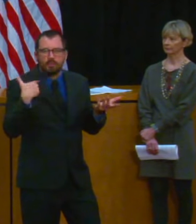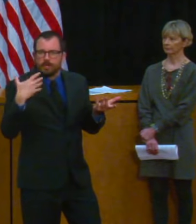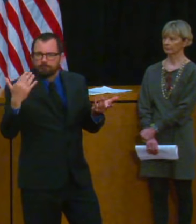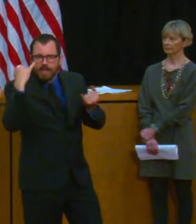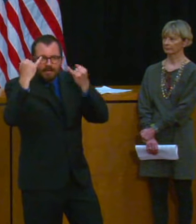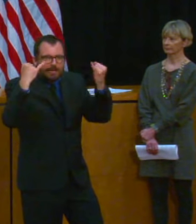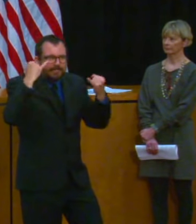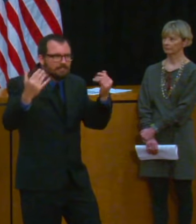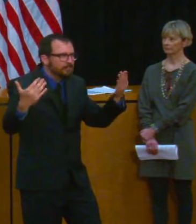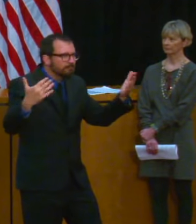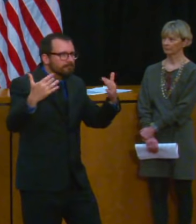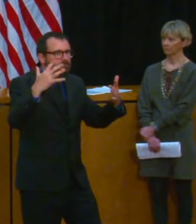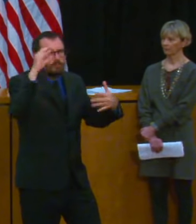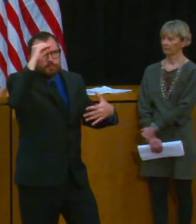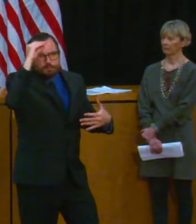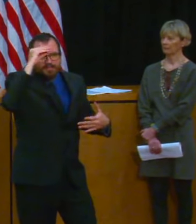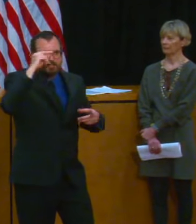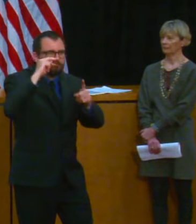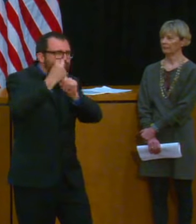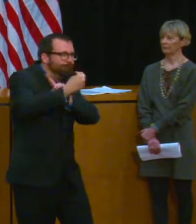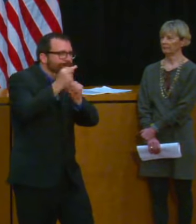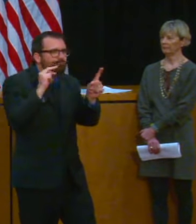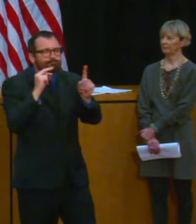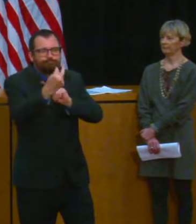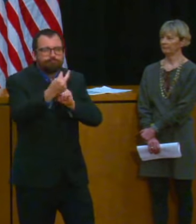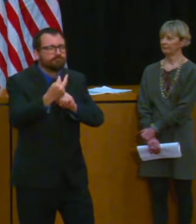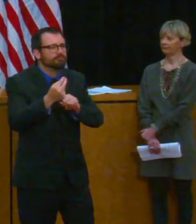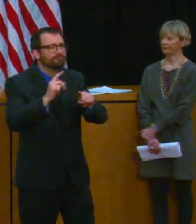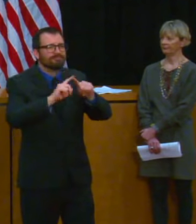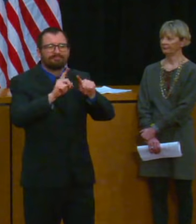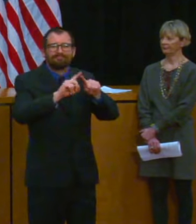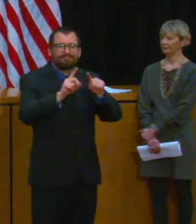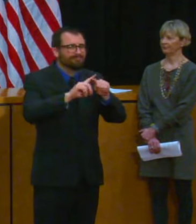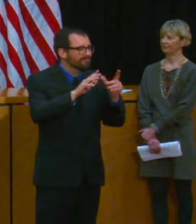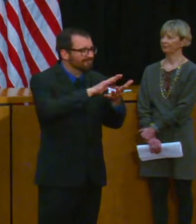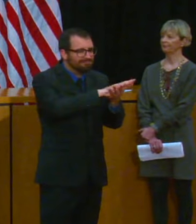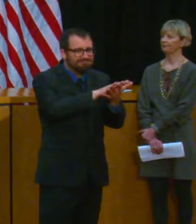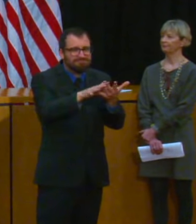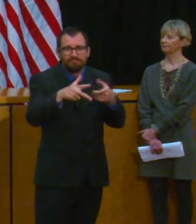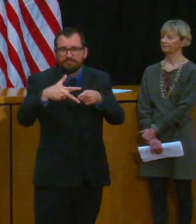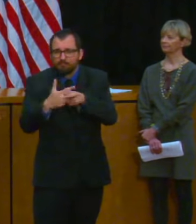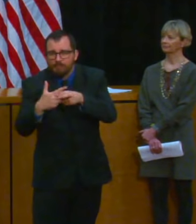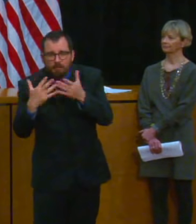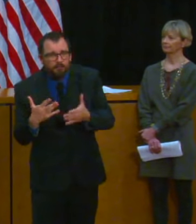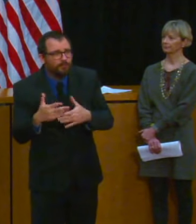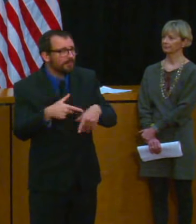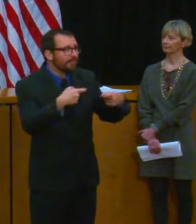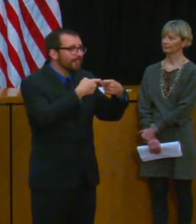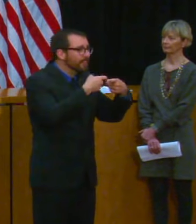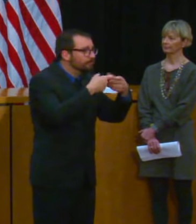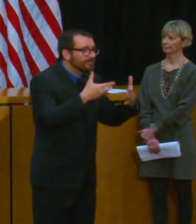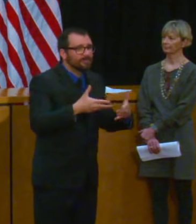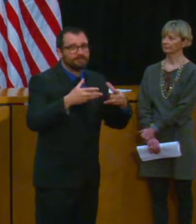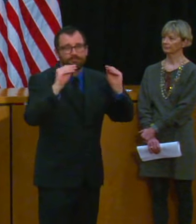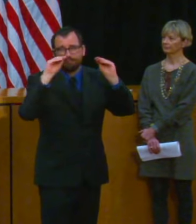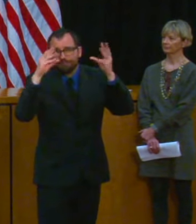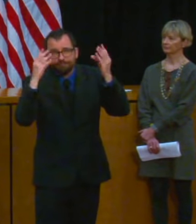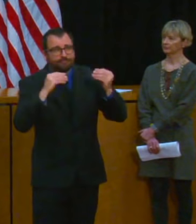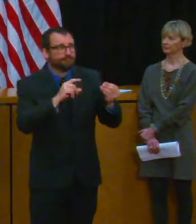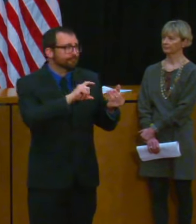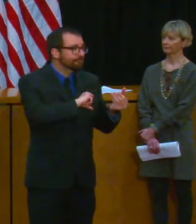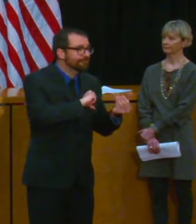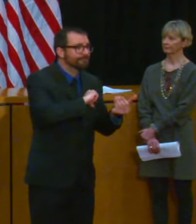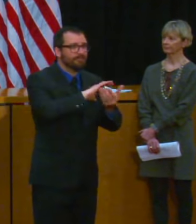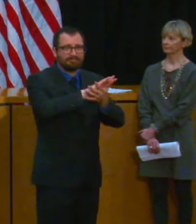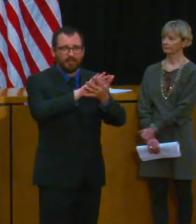from trade unions from frontline workers and from others to gather as much data as they possibly can and to work with the